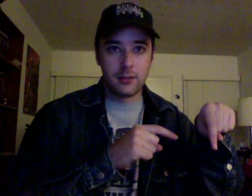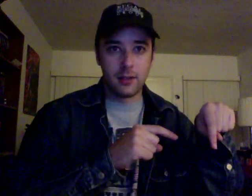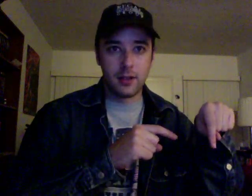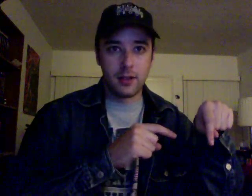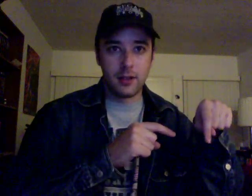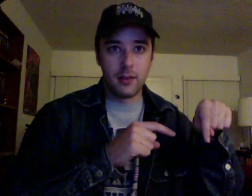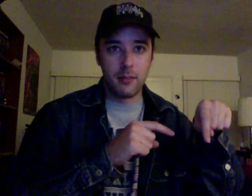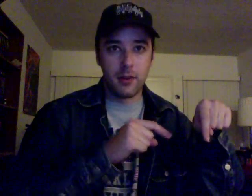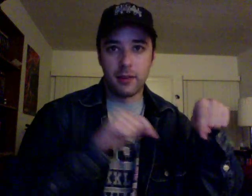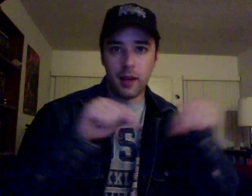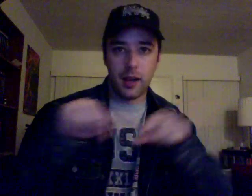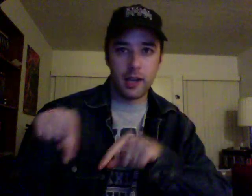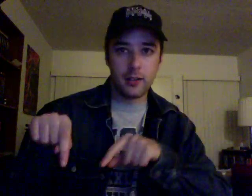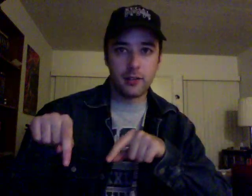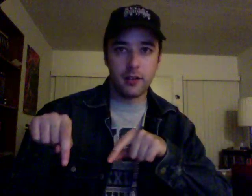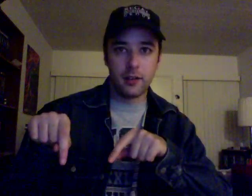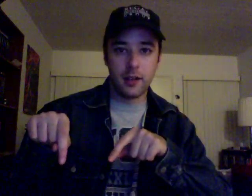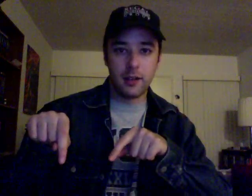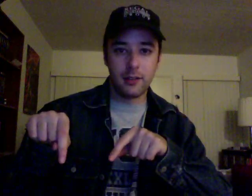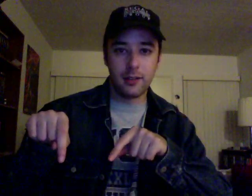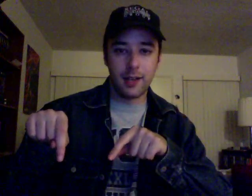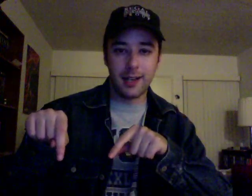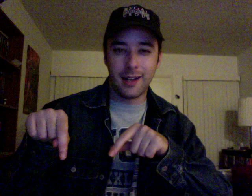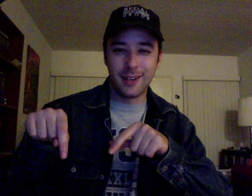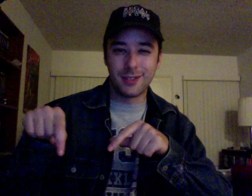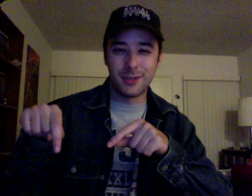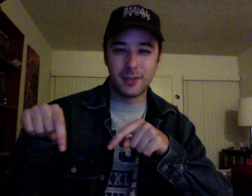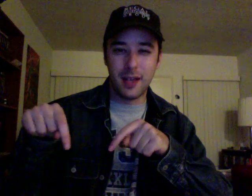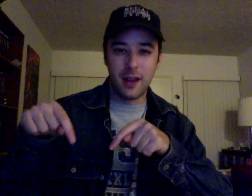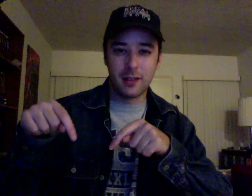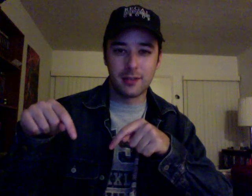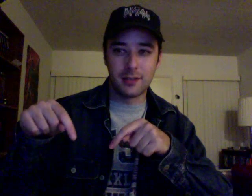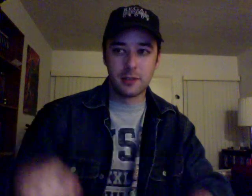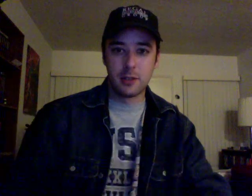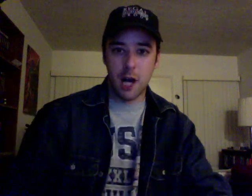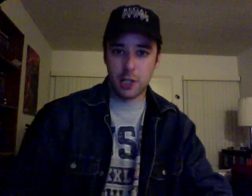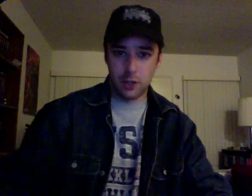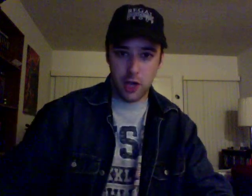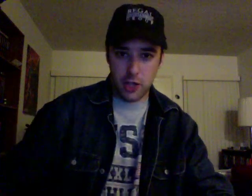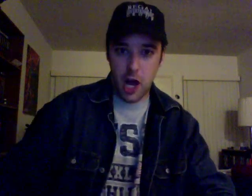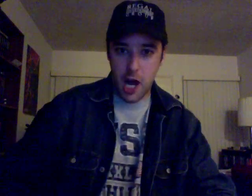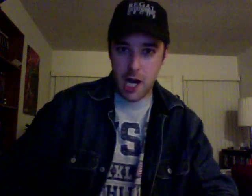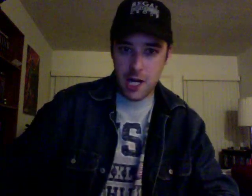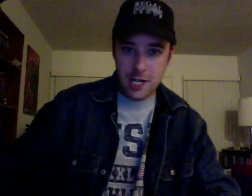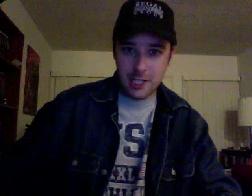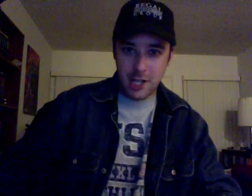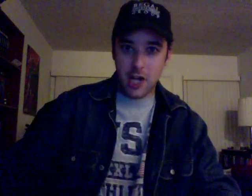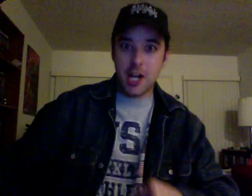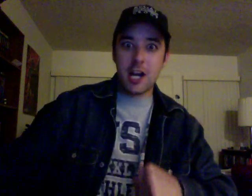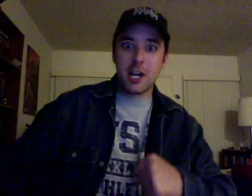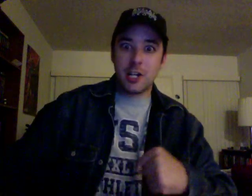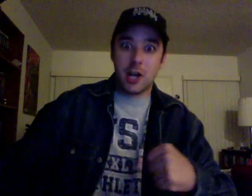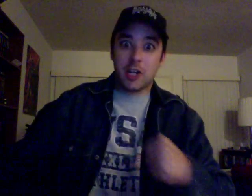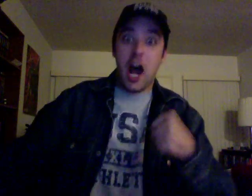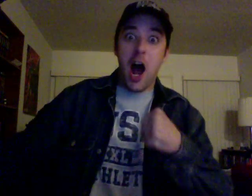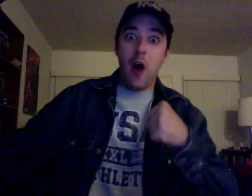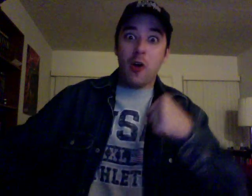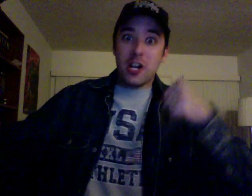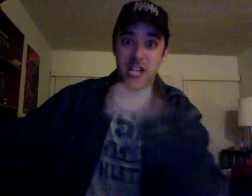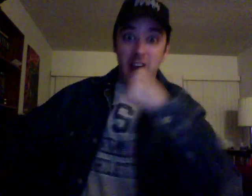right? But as the Conquistador, he's like a cartoon character. I shall not die. Not here. Not now. Never.